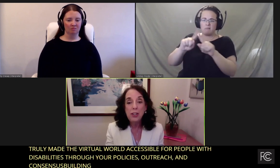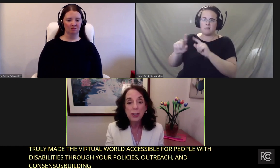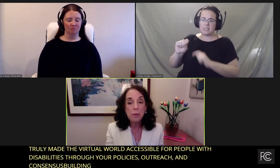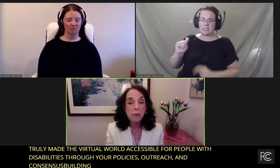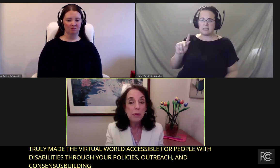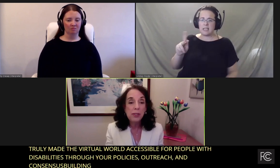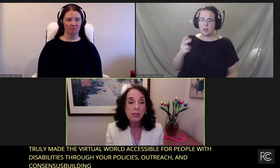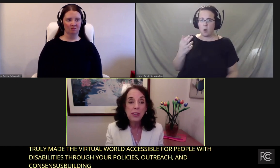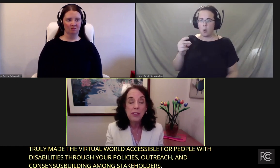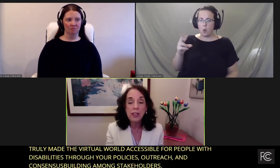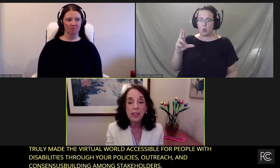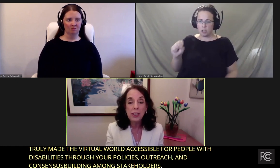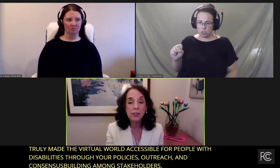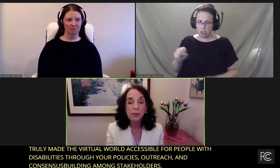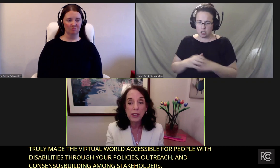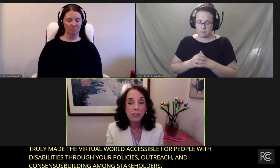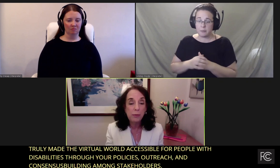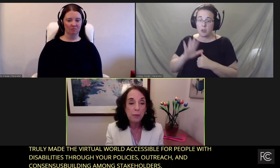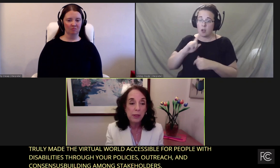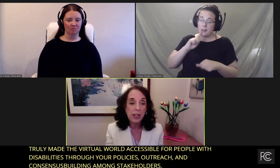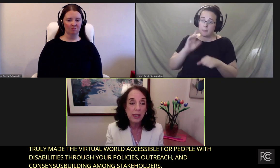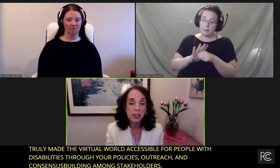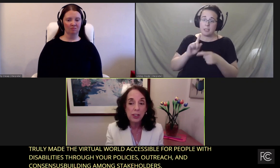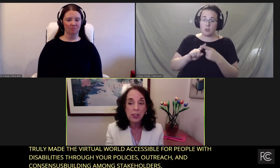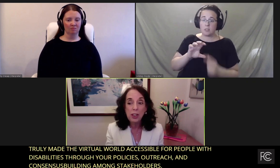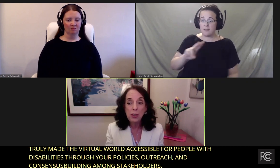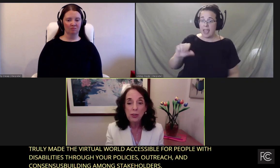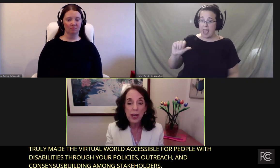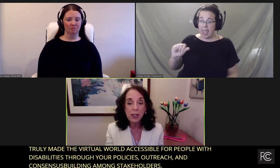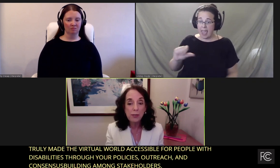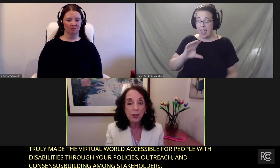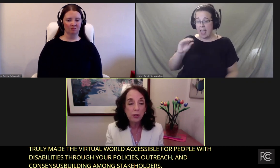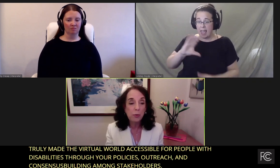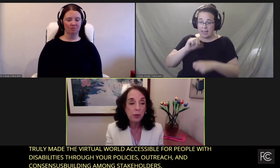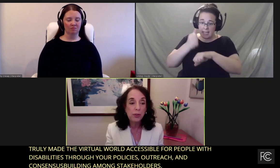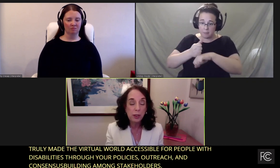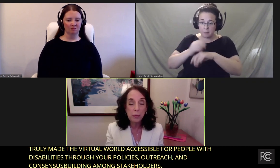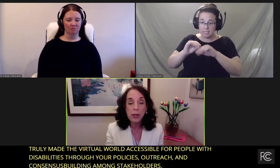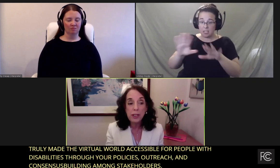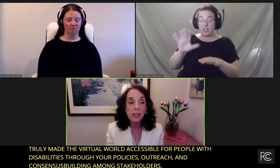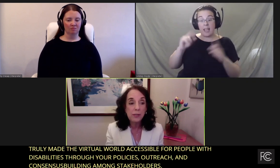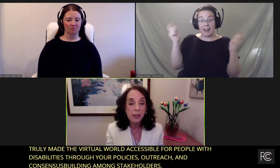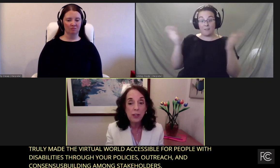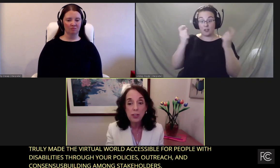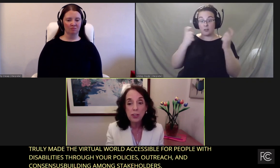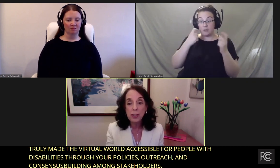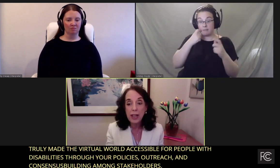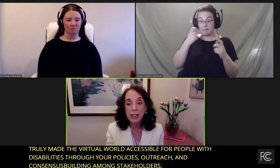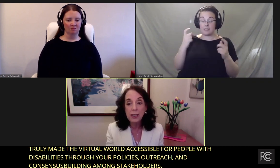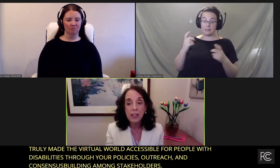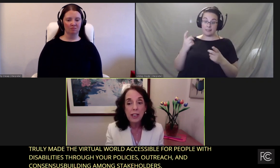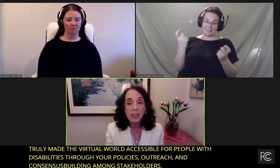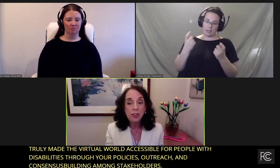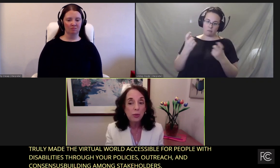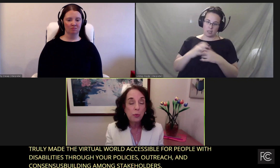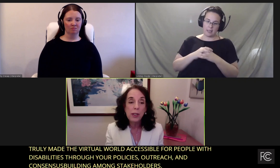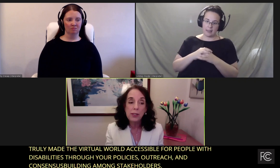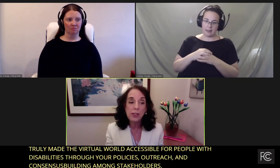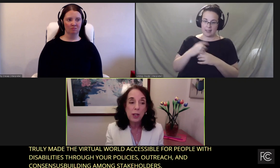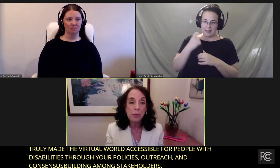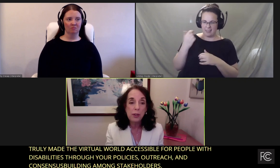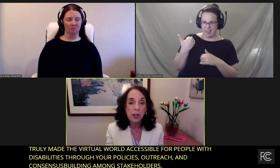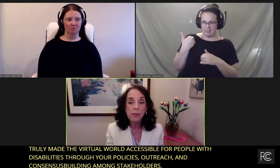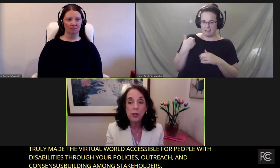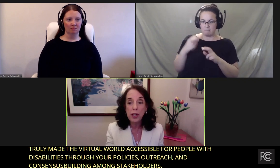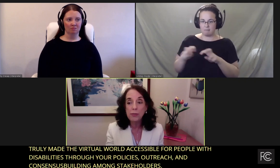Your commitment to the CVAA is effective implementation whose anniversary was celebrated in the event that you just had is just